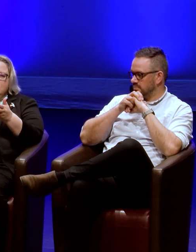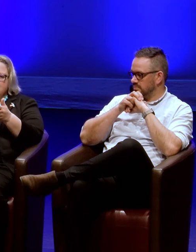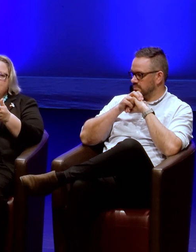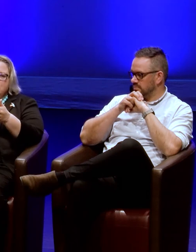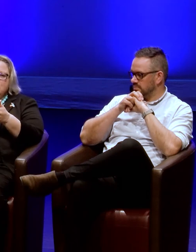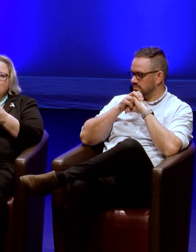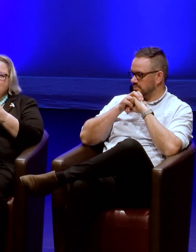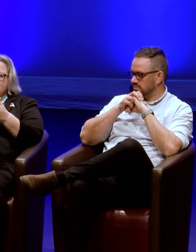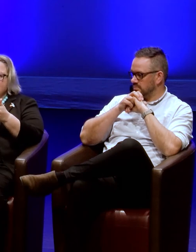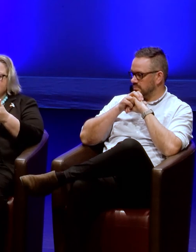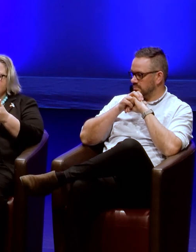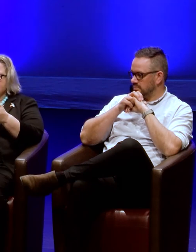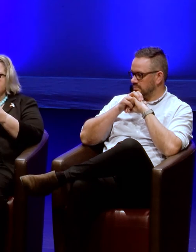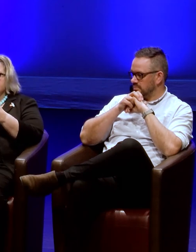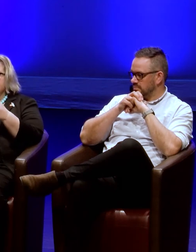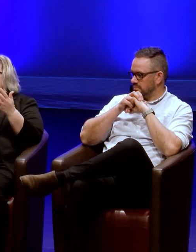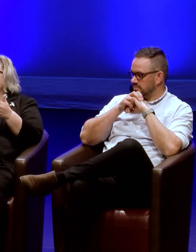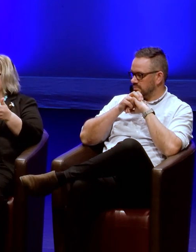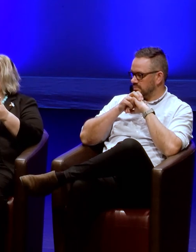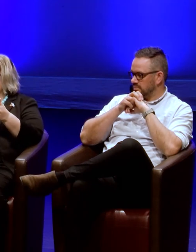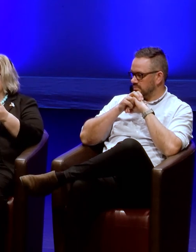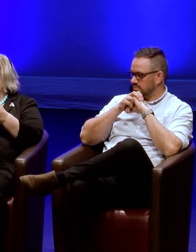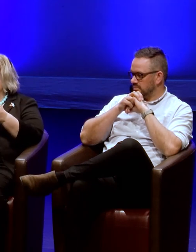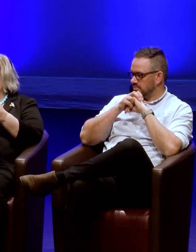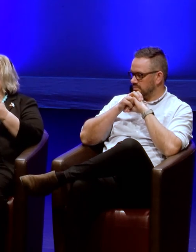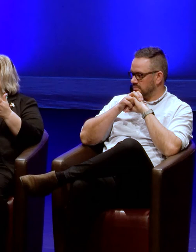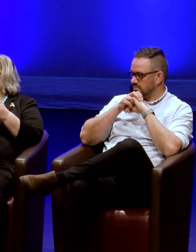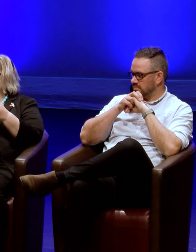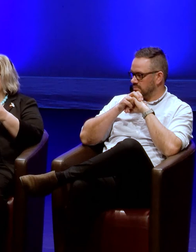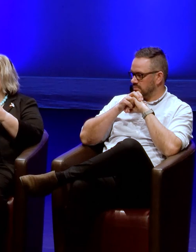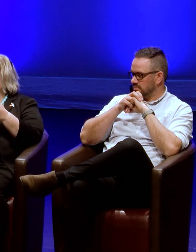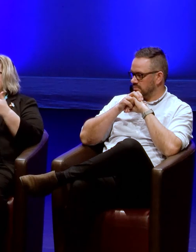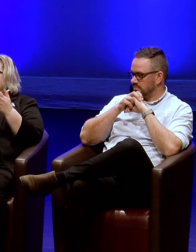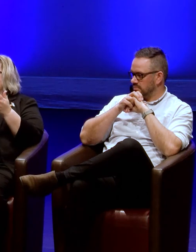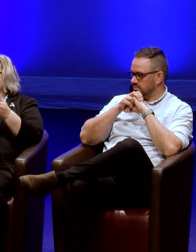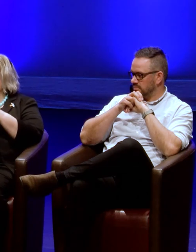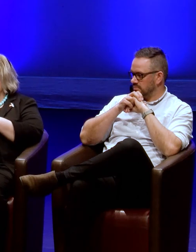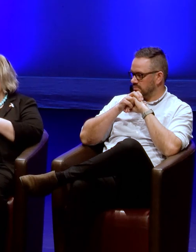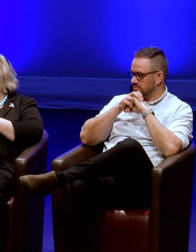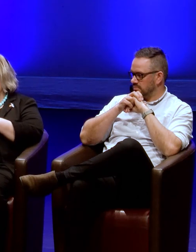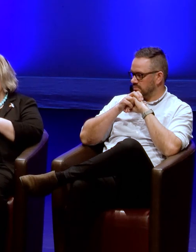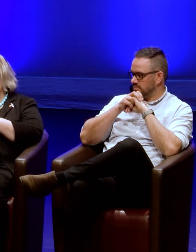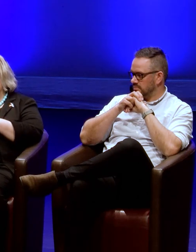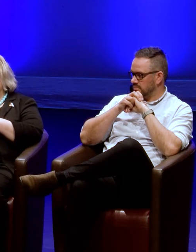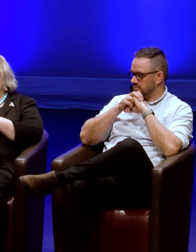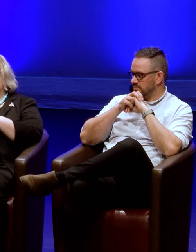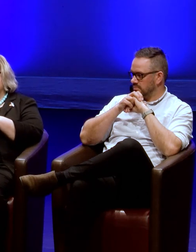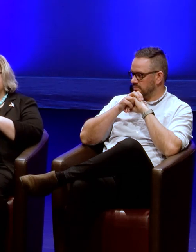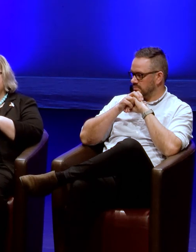glam sector in Australia has been trying to do this, address these issues with their own technologies.